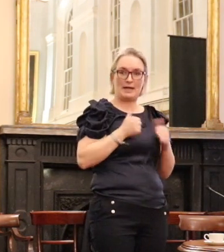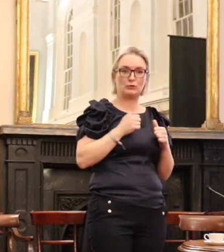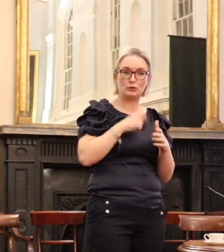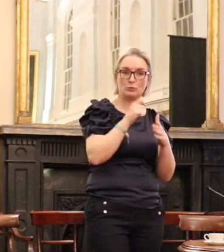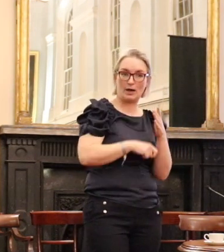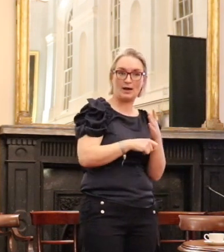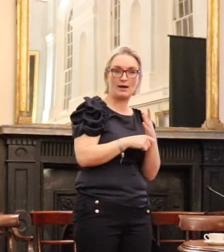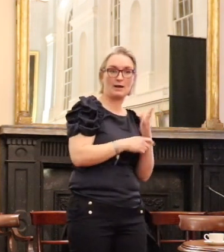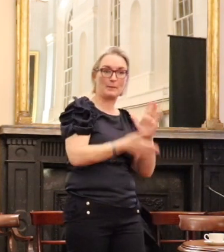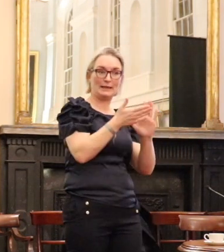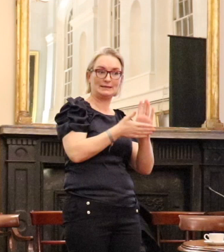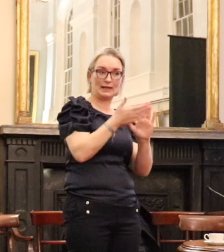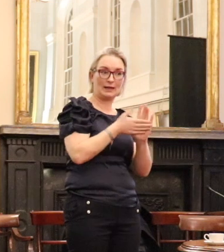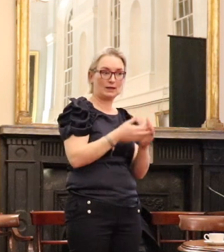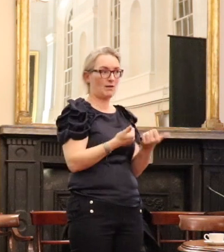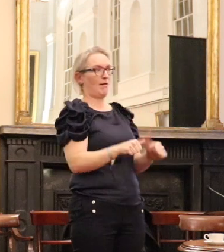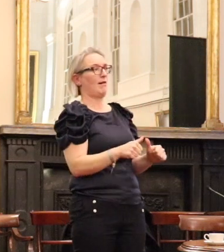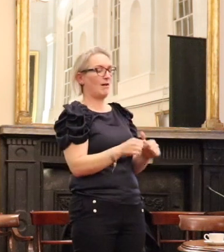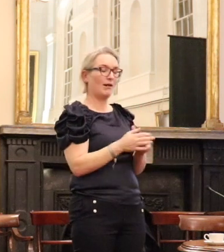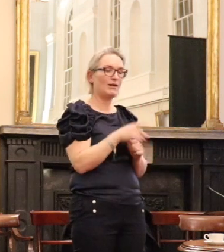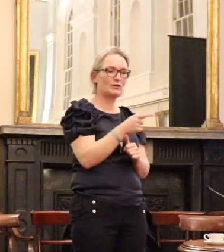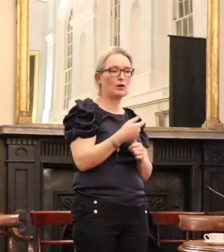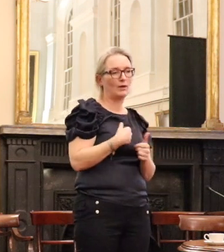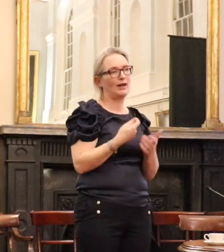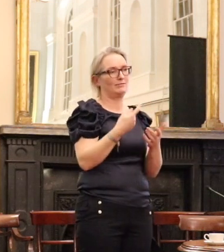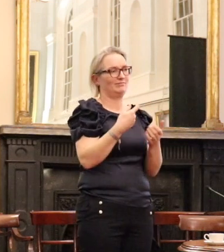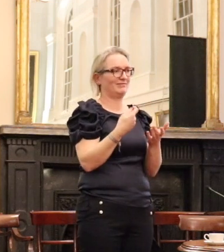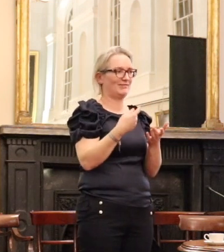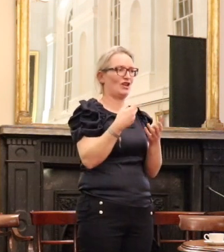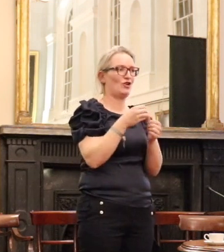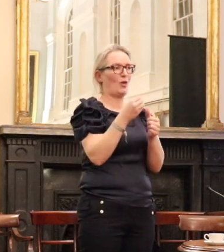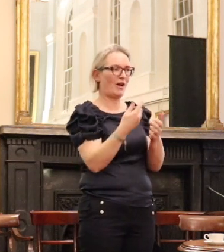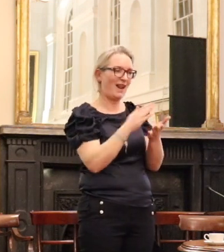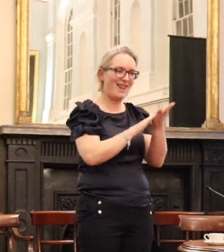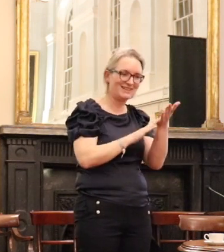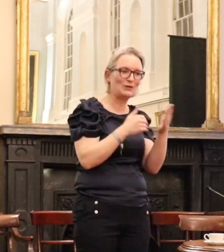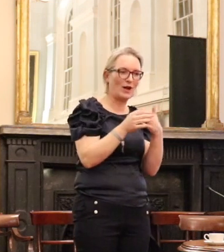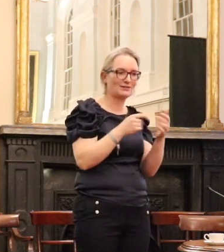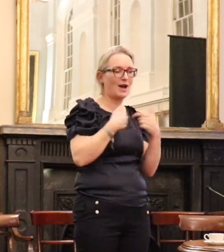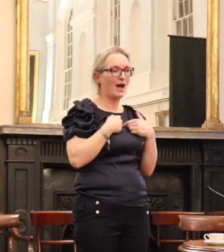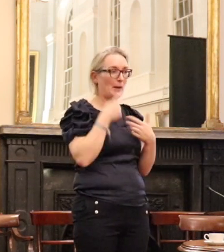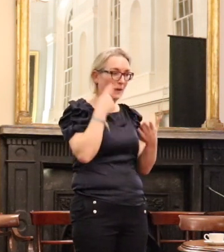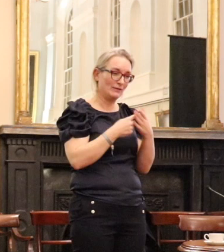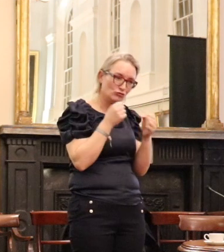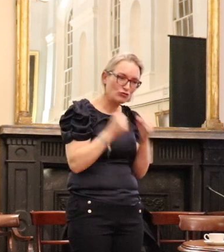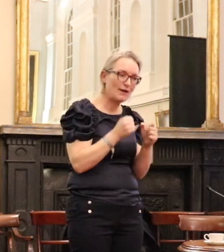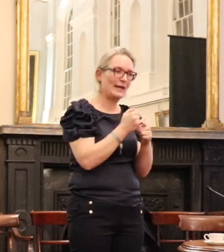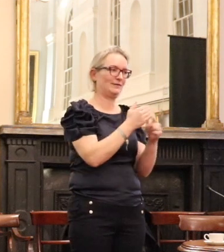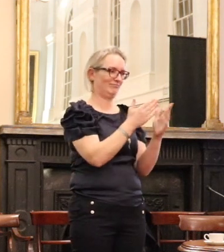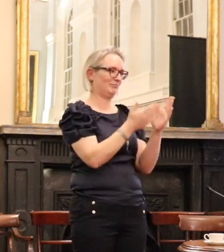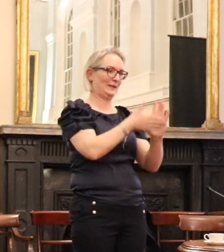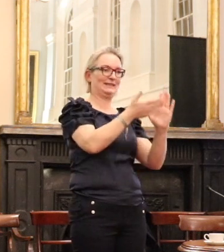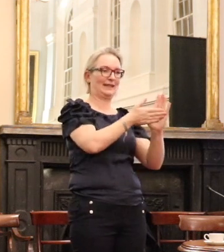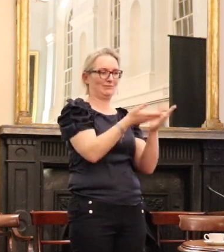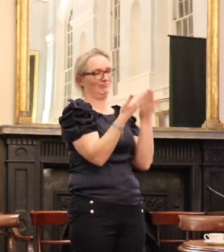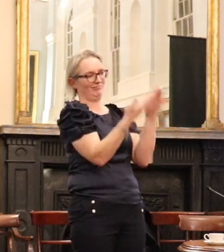And I do believe again in a sense and blessings to them. I have great bricks and water for an organisation. There is